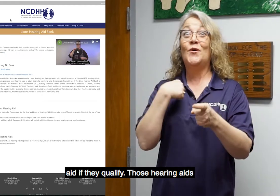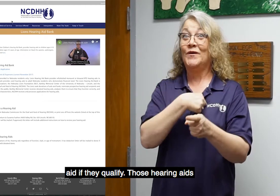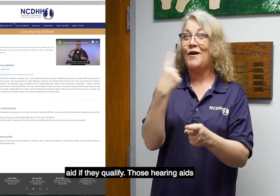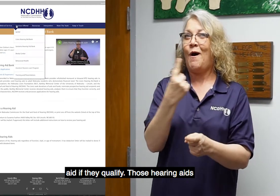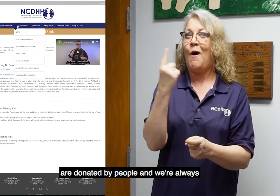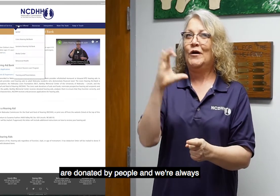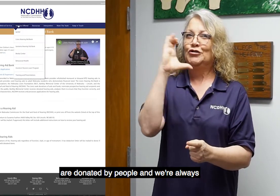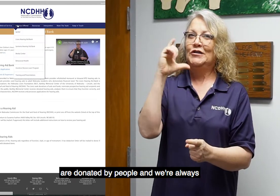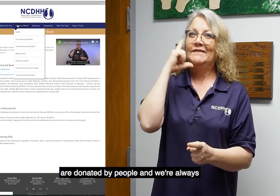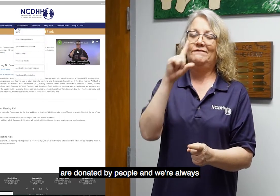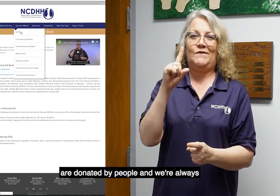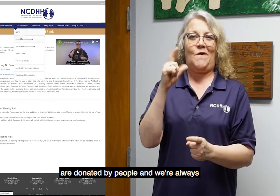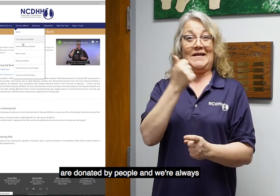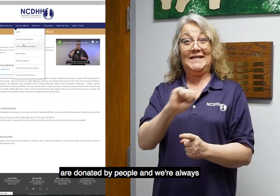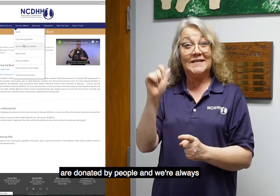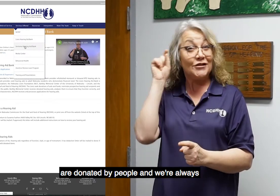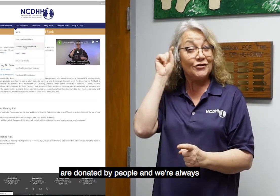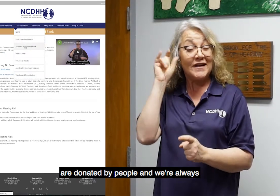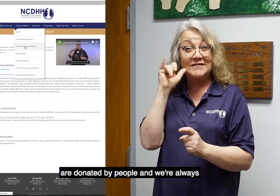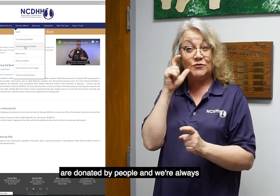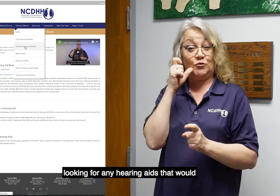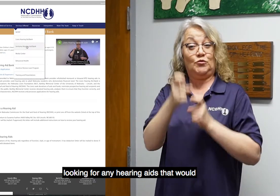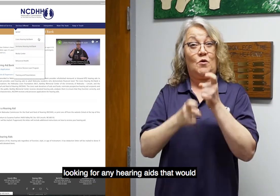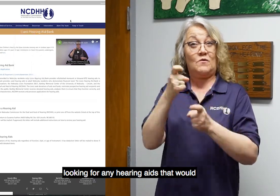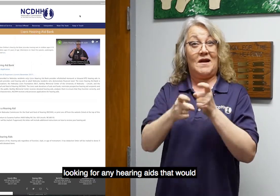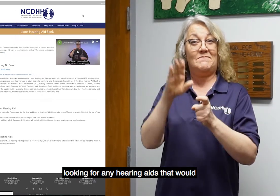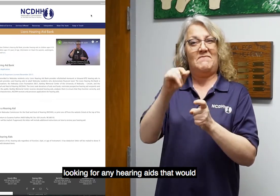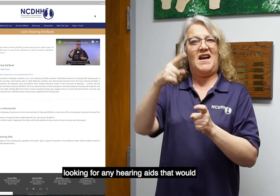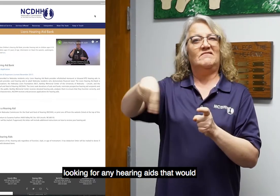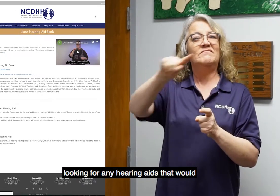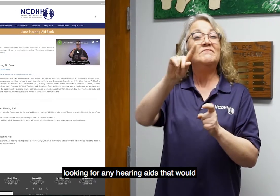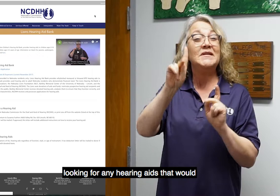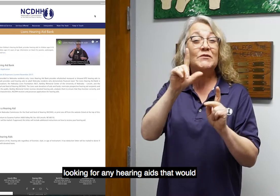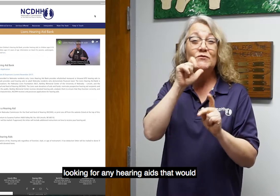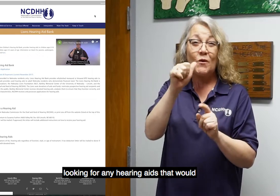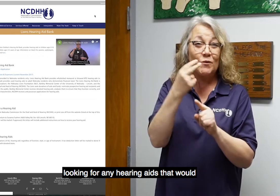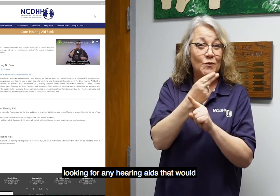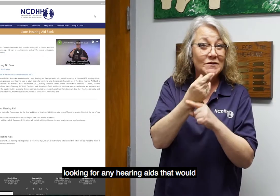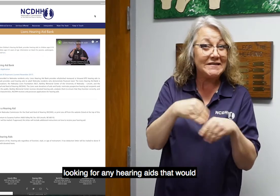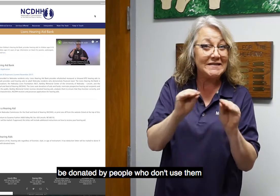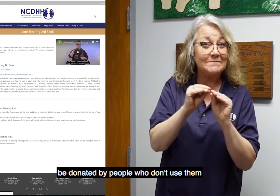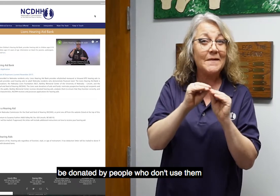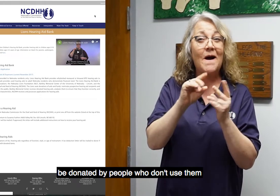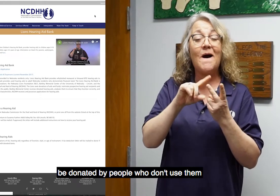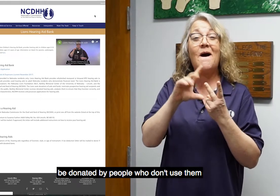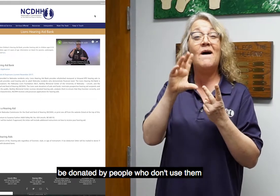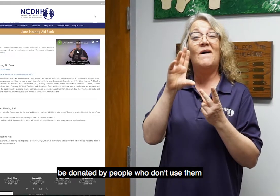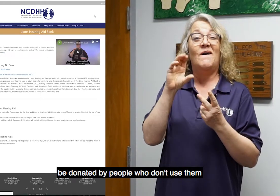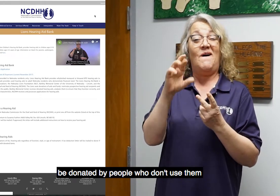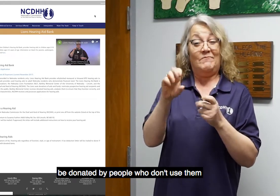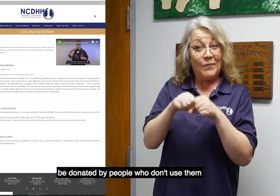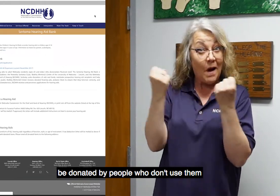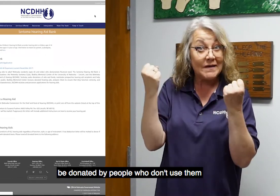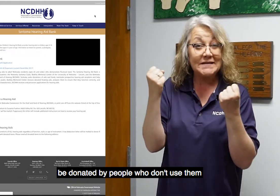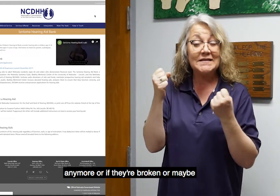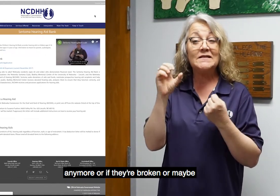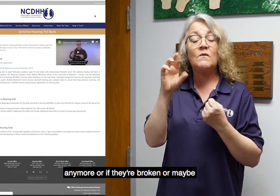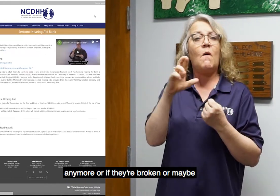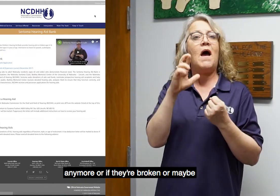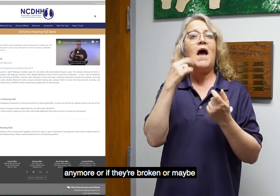are donated by people, and we're always looking for any hearing aids that would be donated by people who don't use them anymore, or if